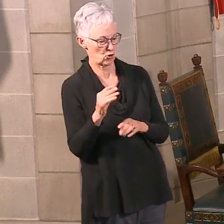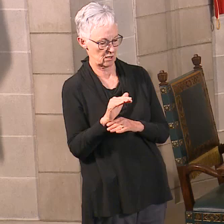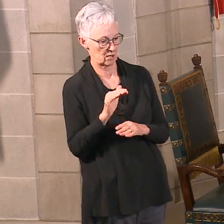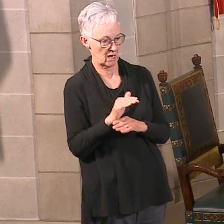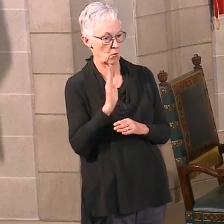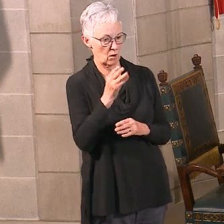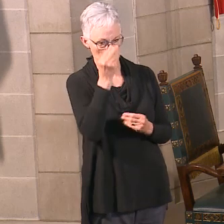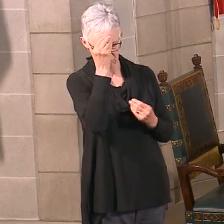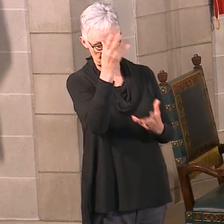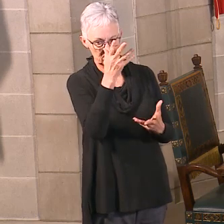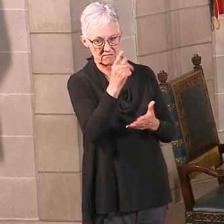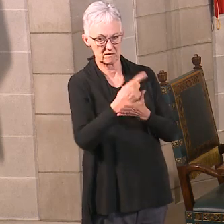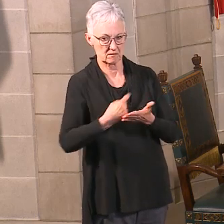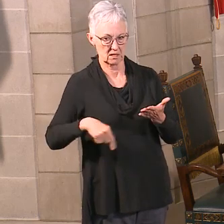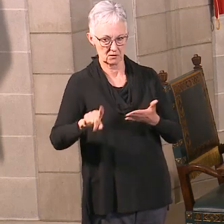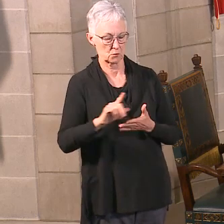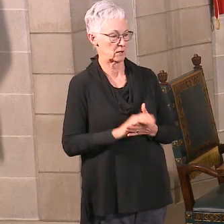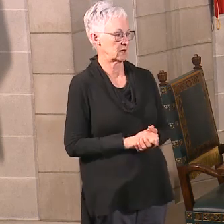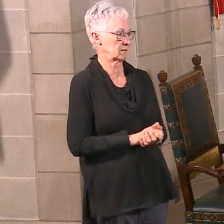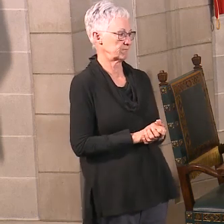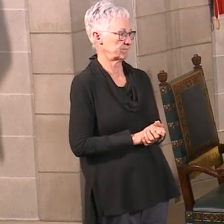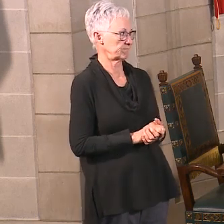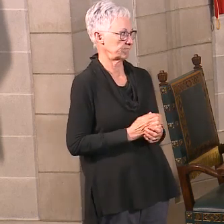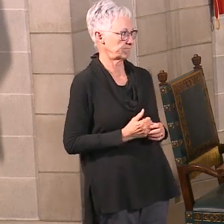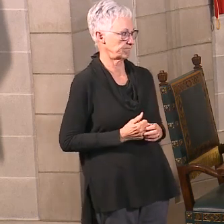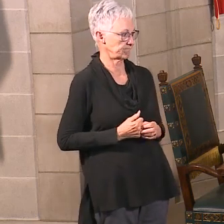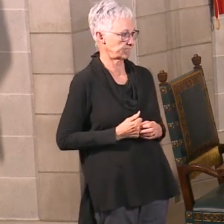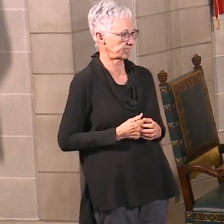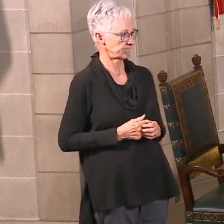So now we'll go on to some of the questions that we have.